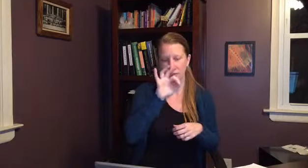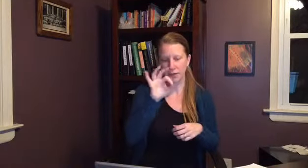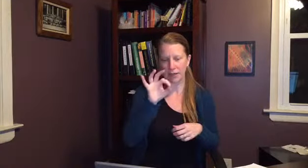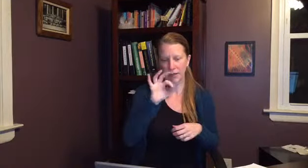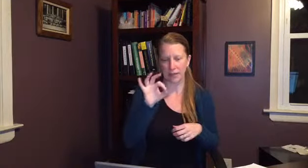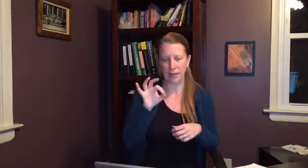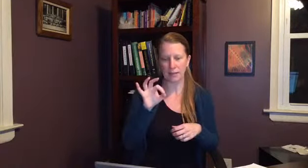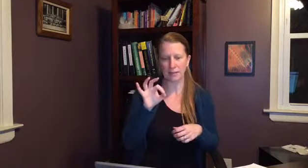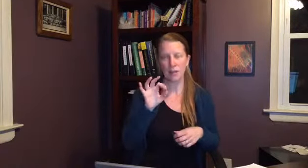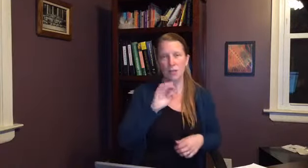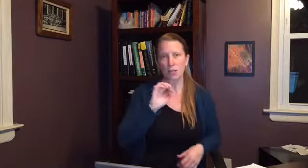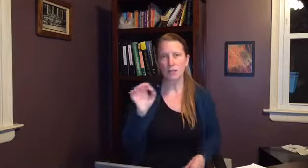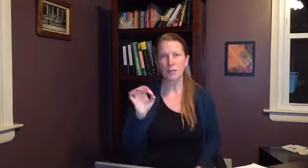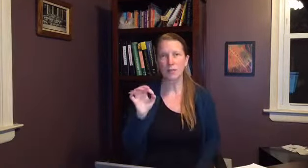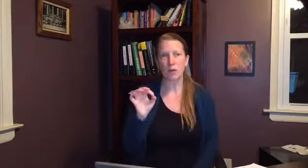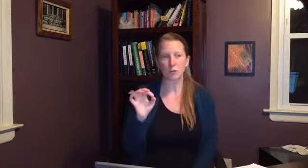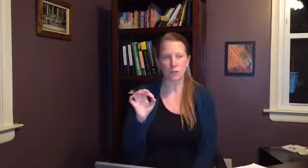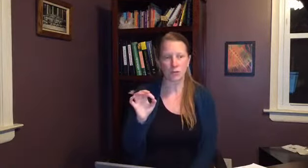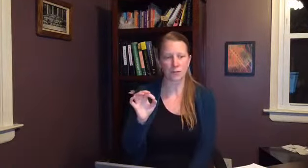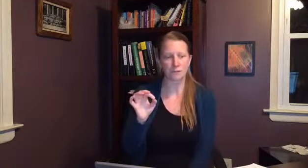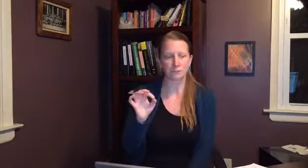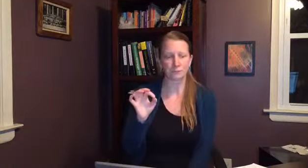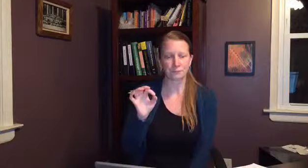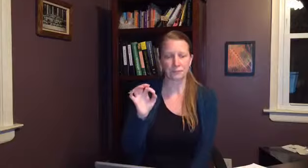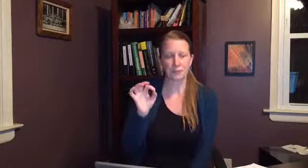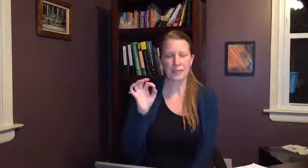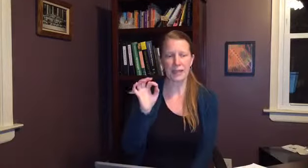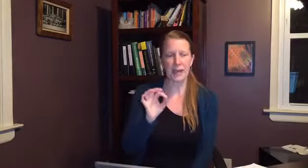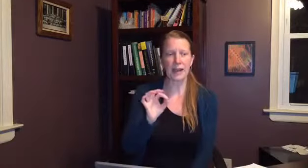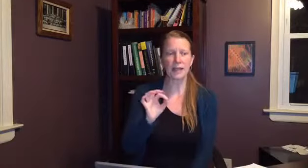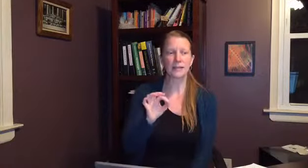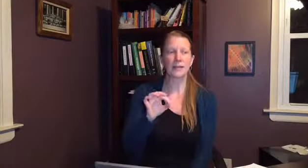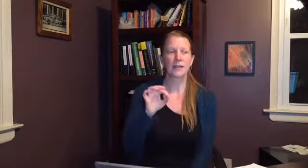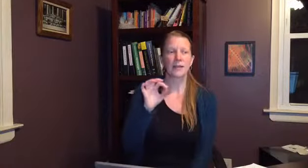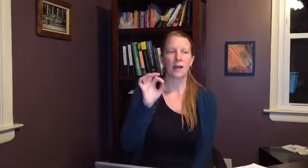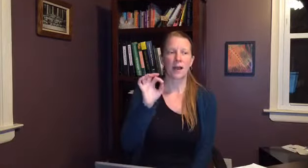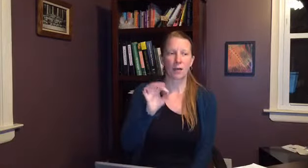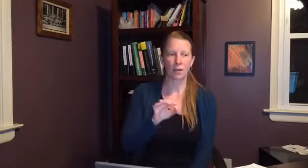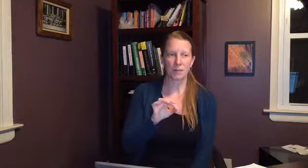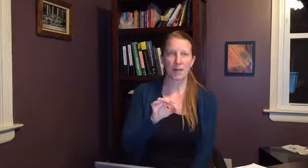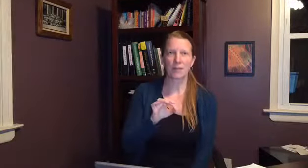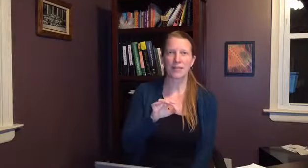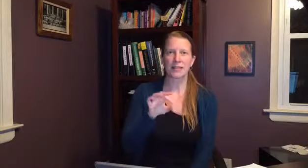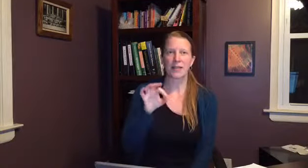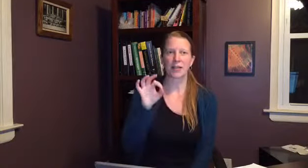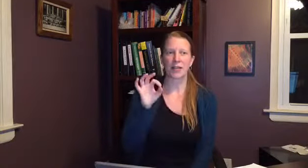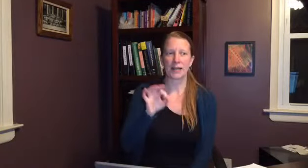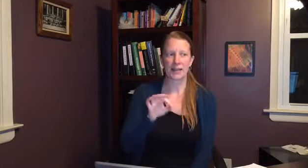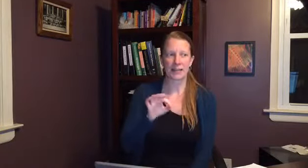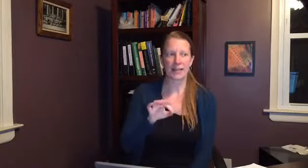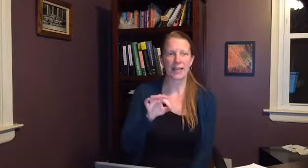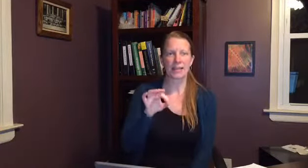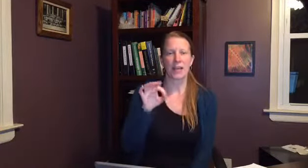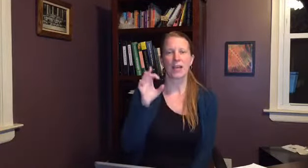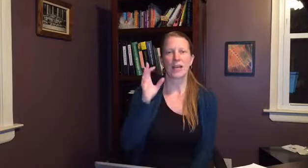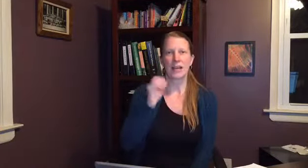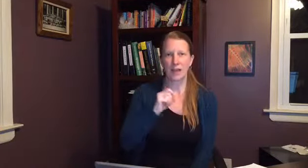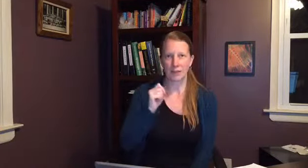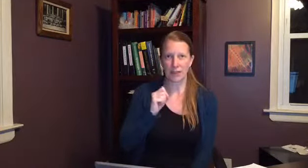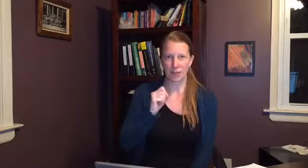very kind of lines so we did some cultures and i called him a couple days later and he says now the lesions